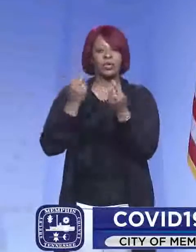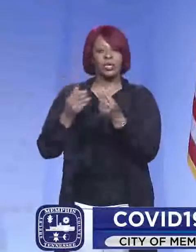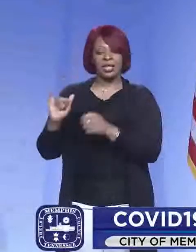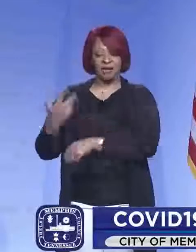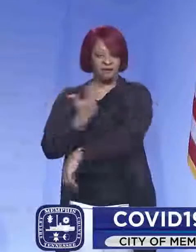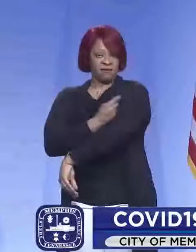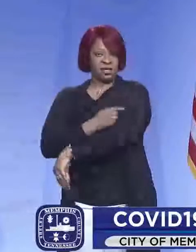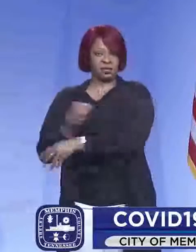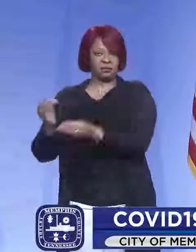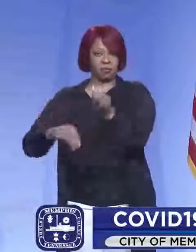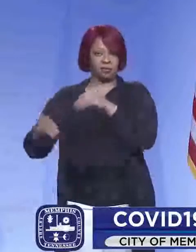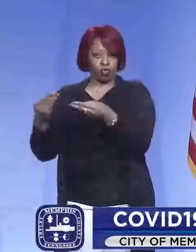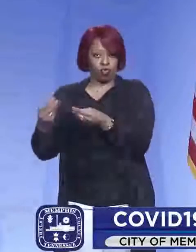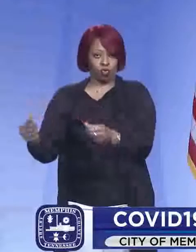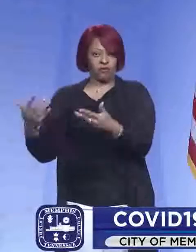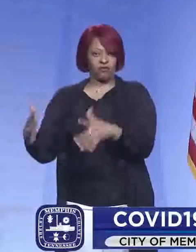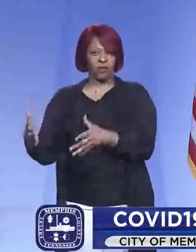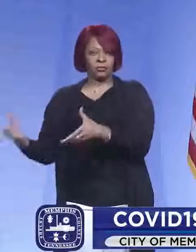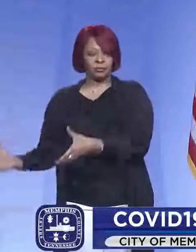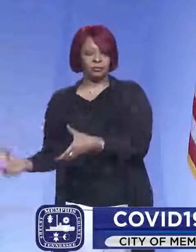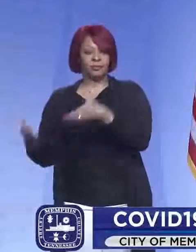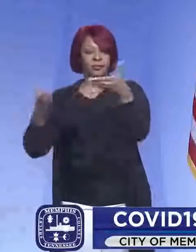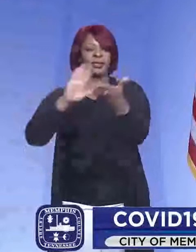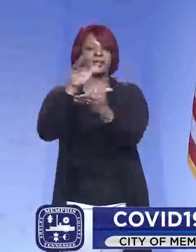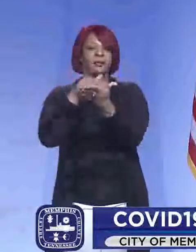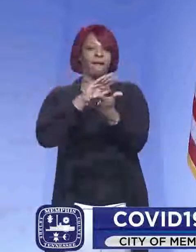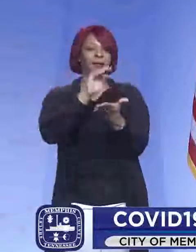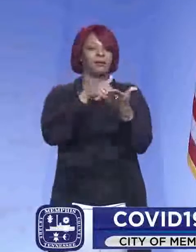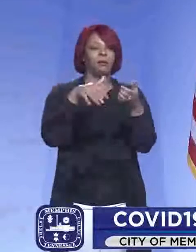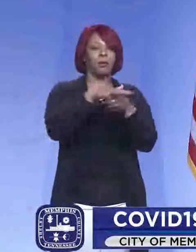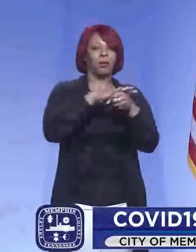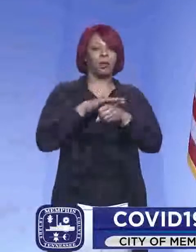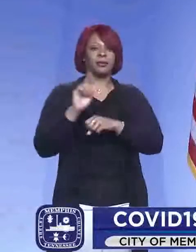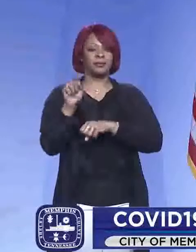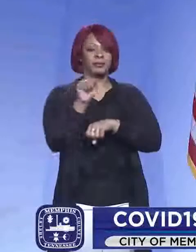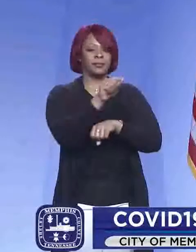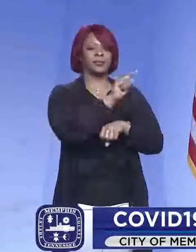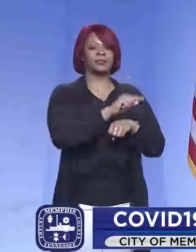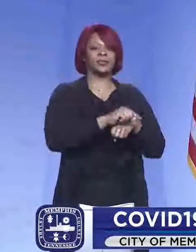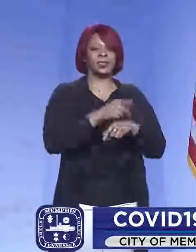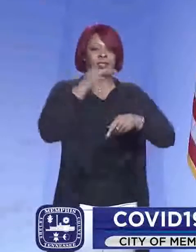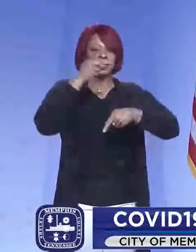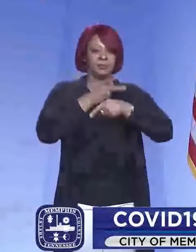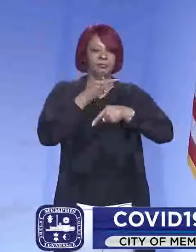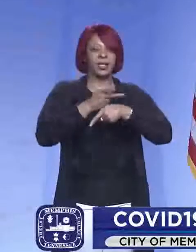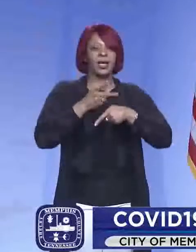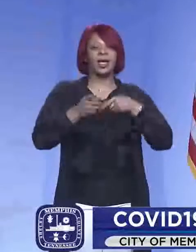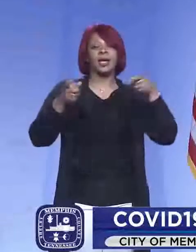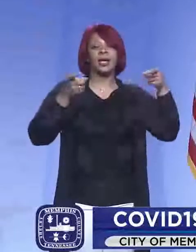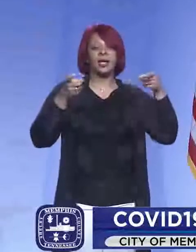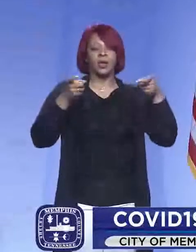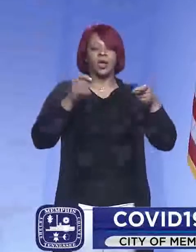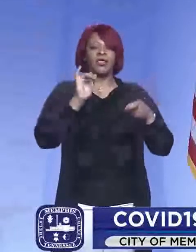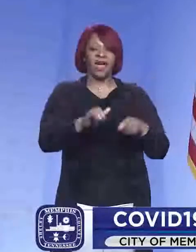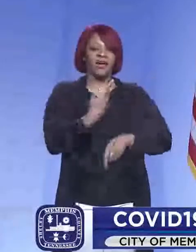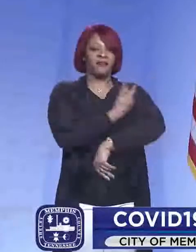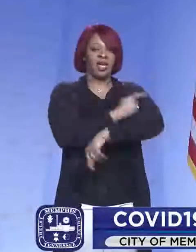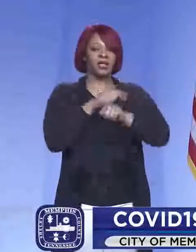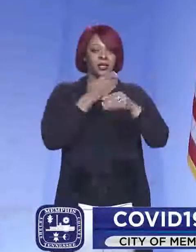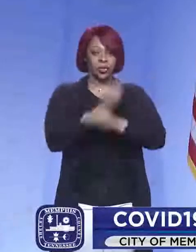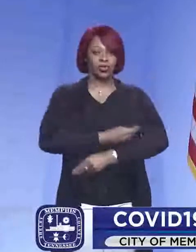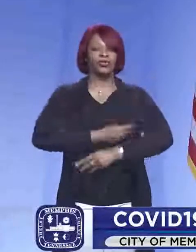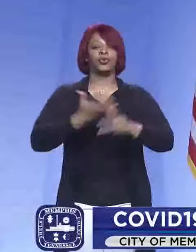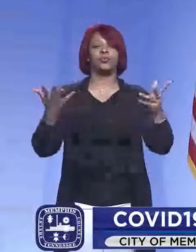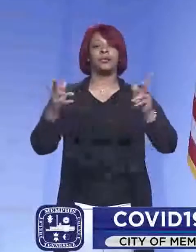vaccine, uh, to the specific pod site location, and they maintain the chain of custody of that vaccine until it's distributed